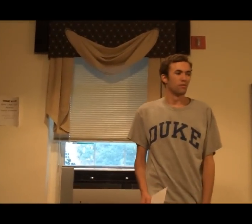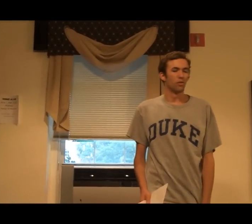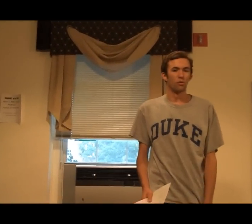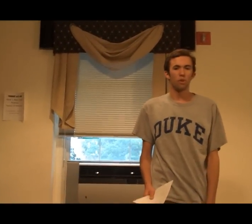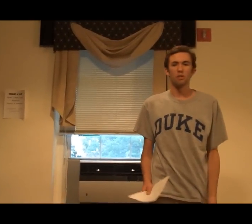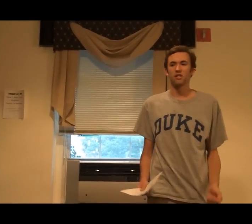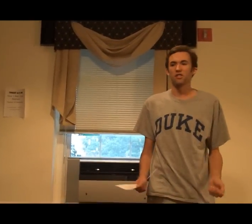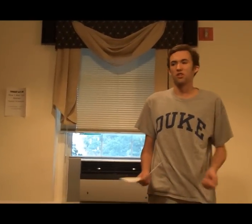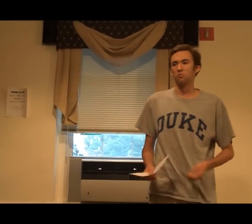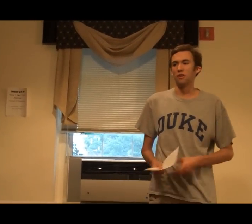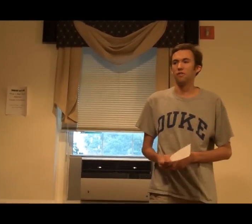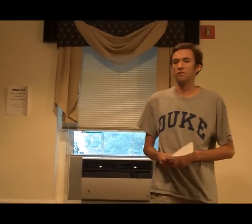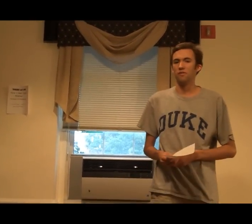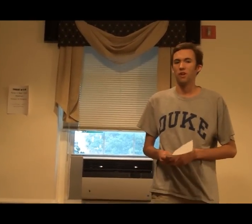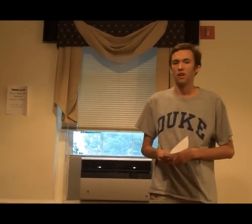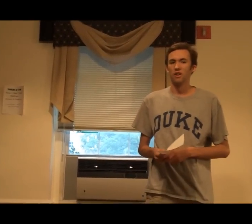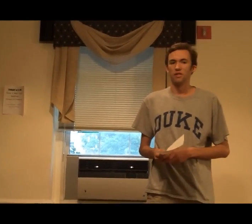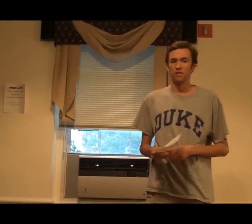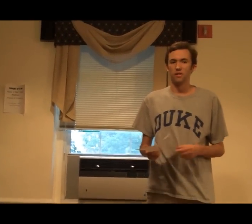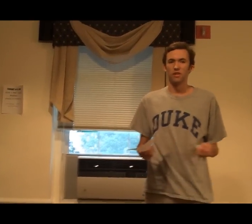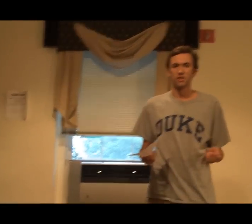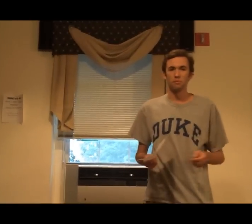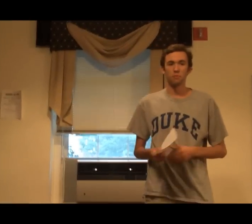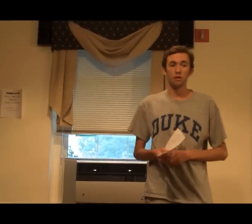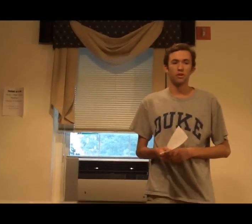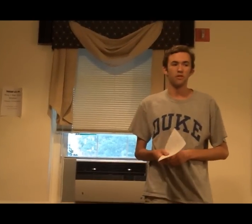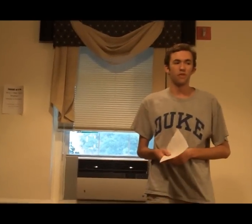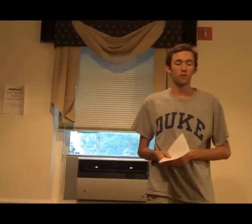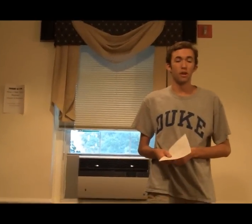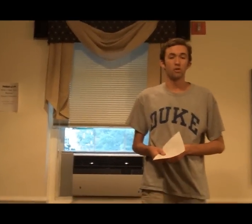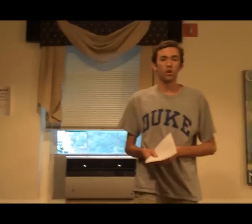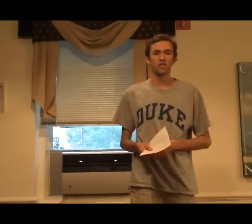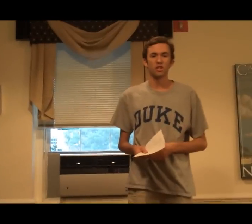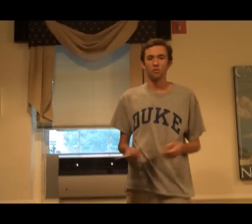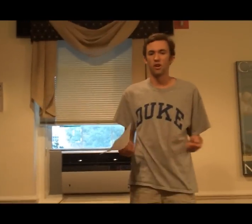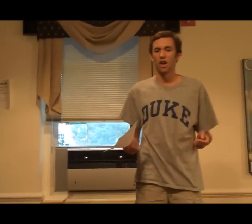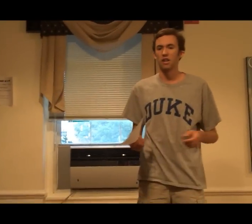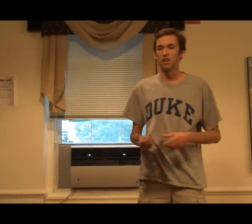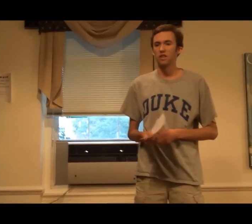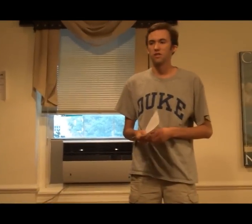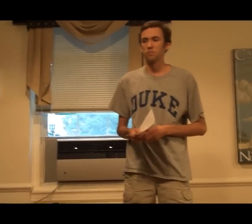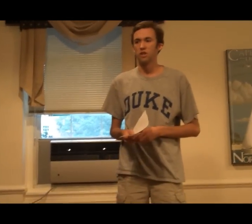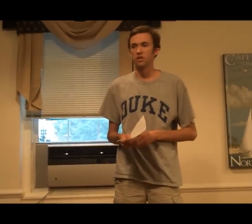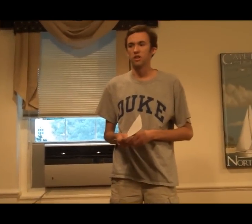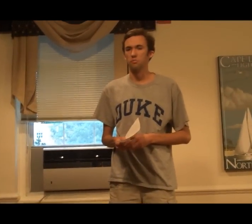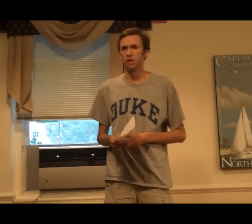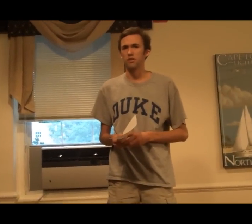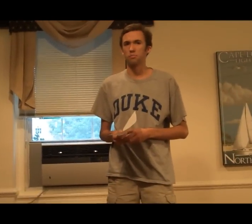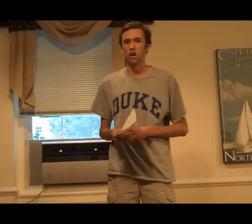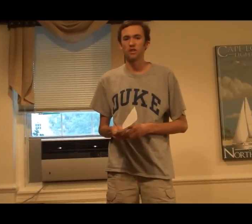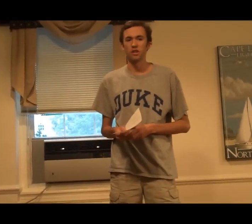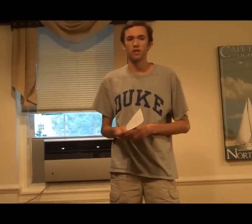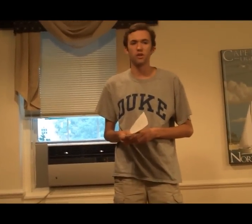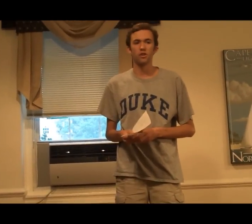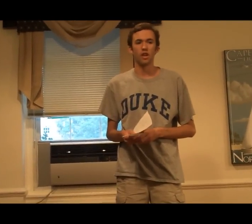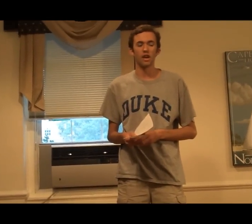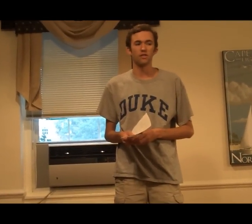What makes us human? This seems to be a really fundamental question to our identity as a species, but it's surprisingly difficult to answer.